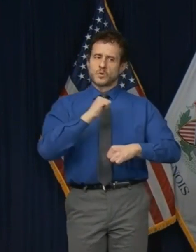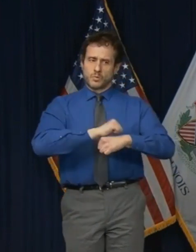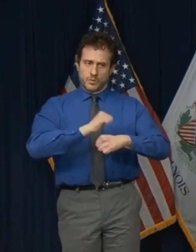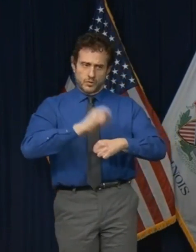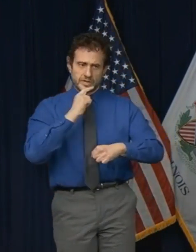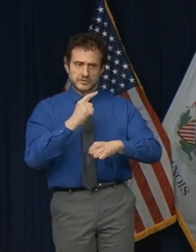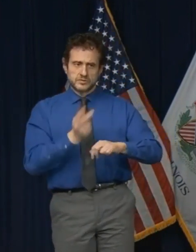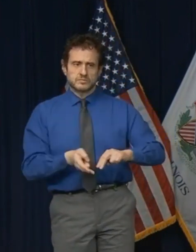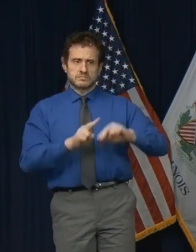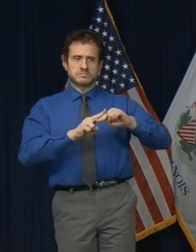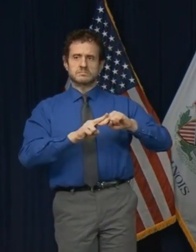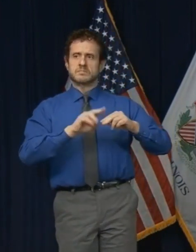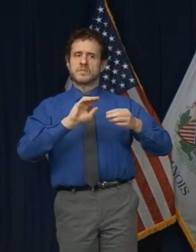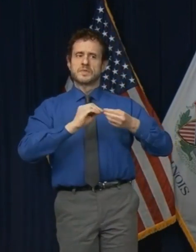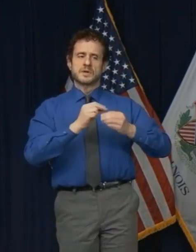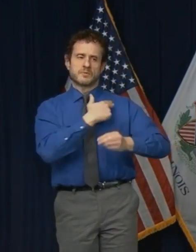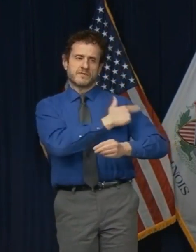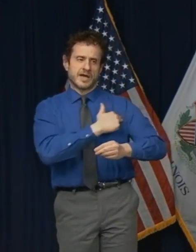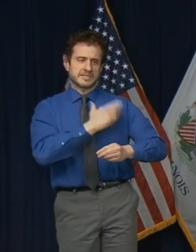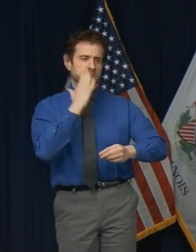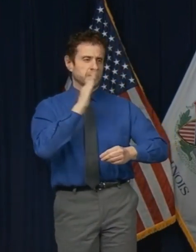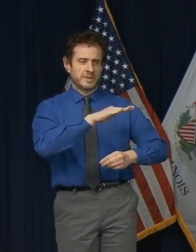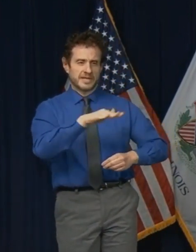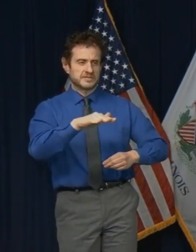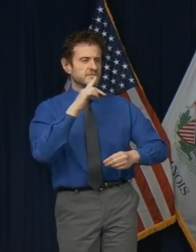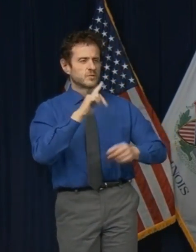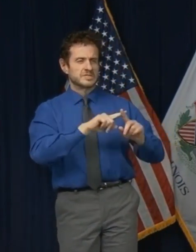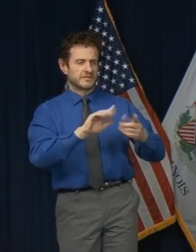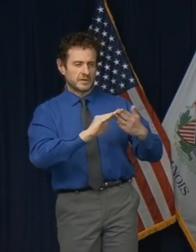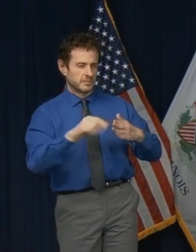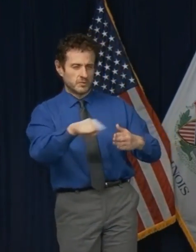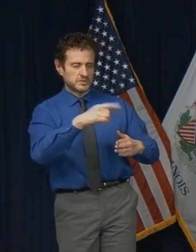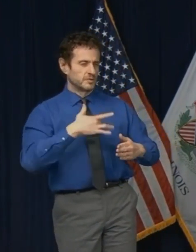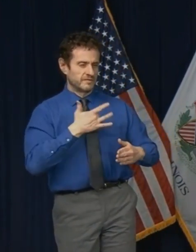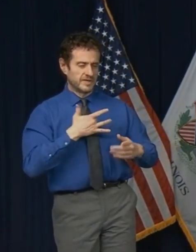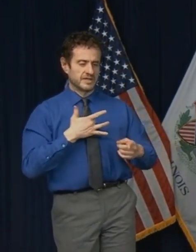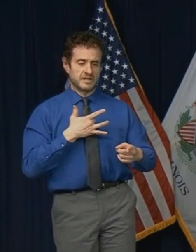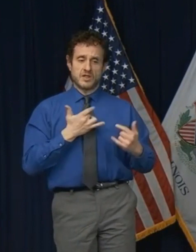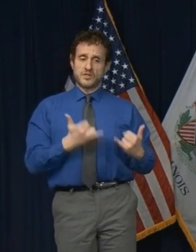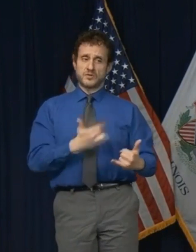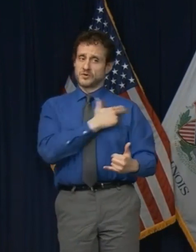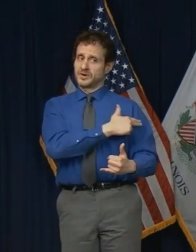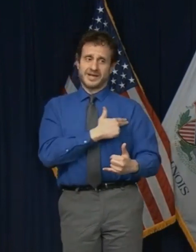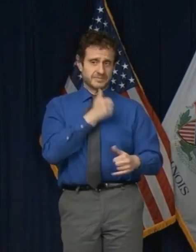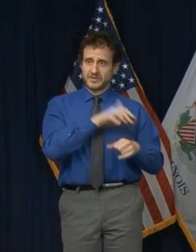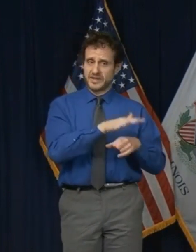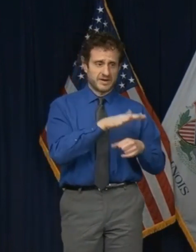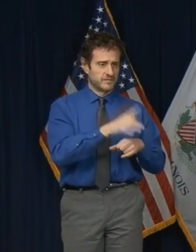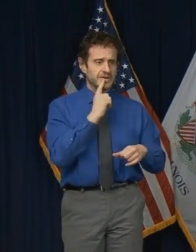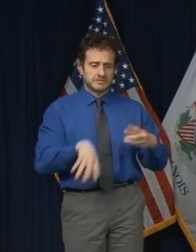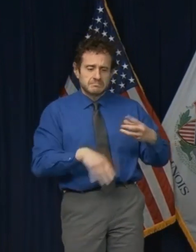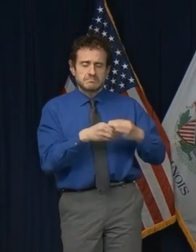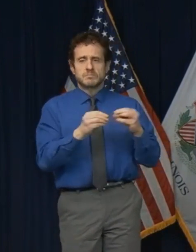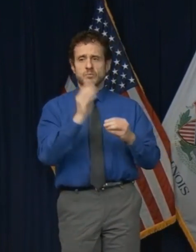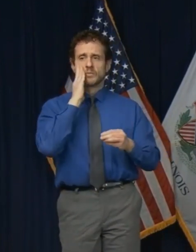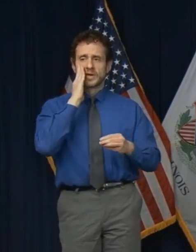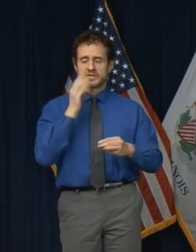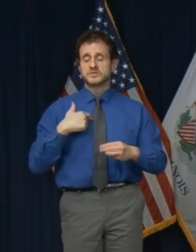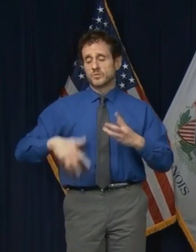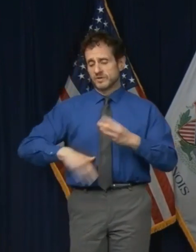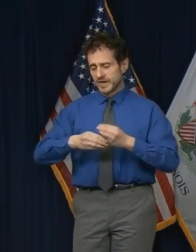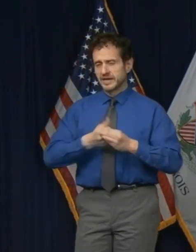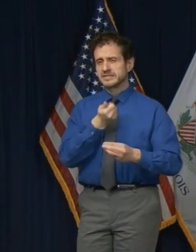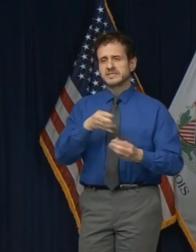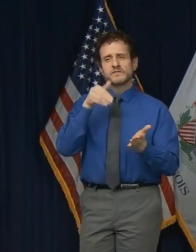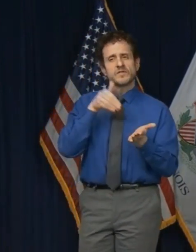directly in communities where we predict we need to exceed our existing capacity. We've added thousands